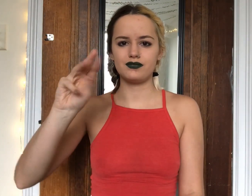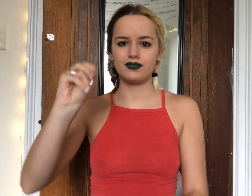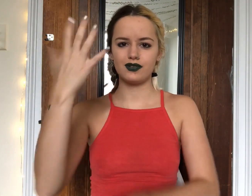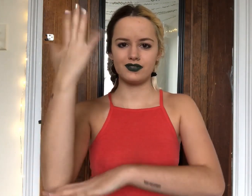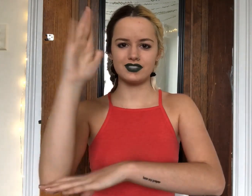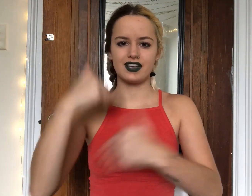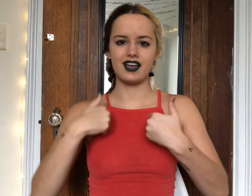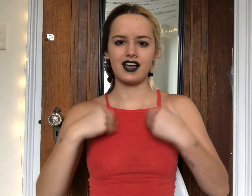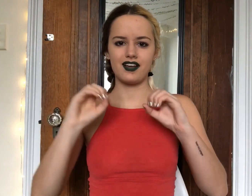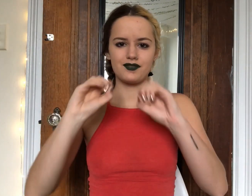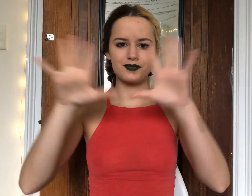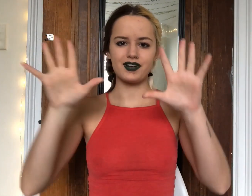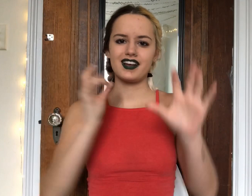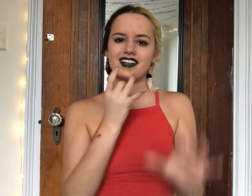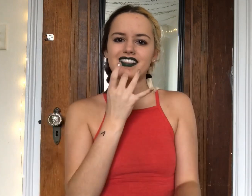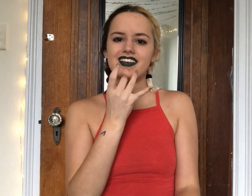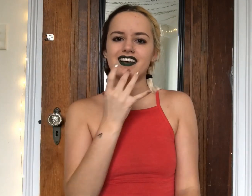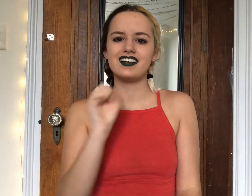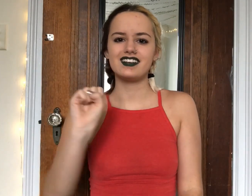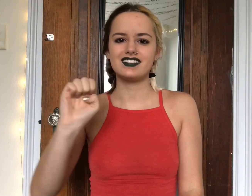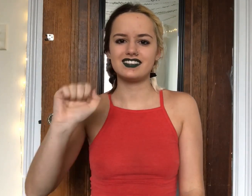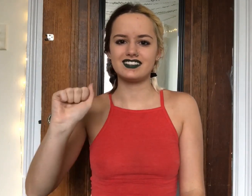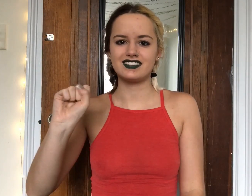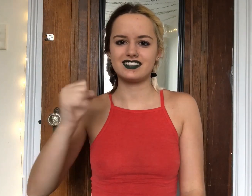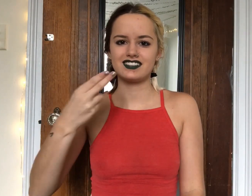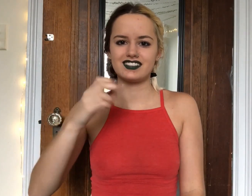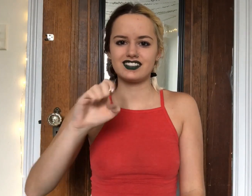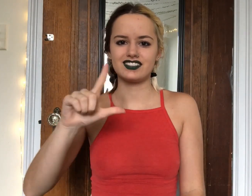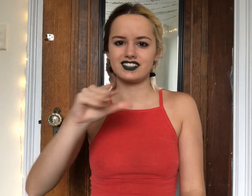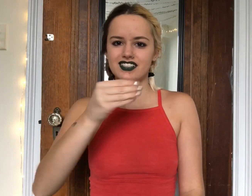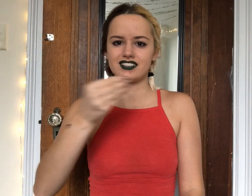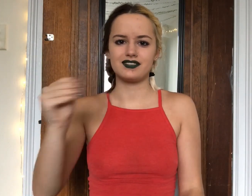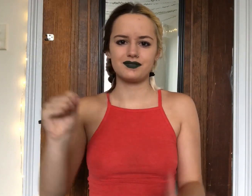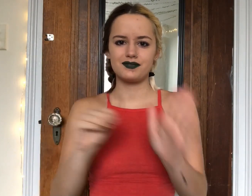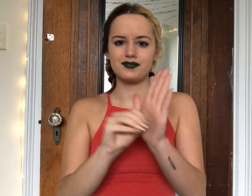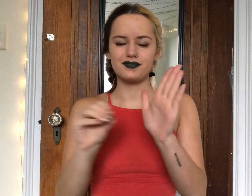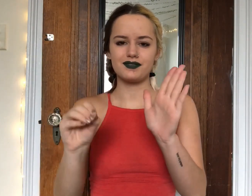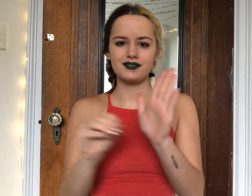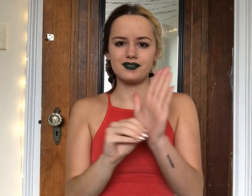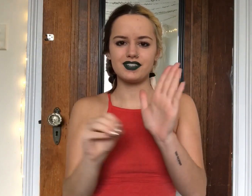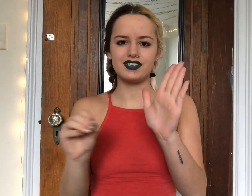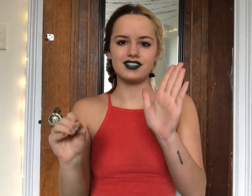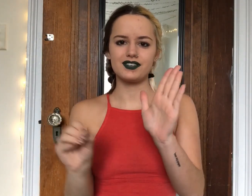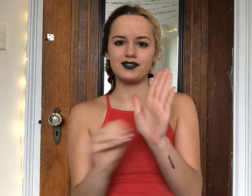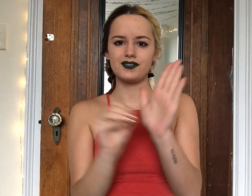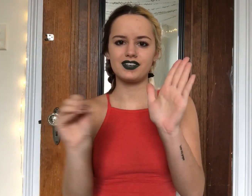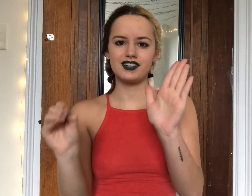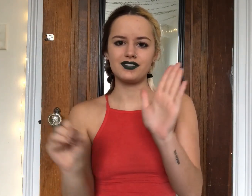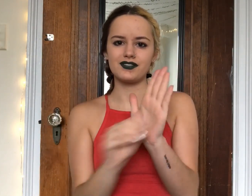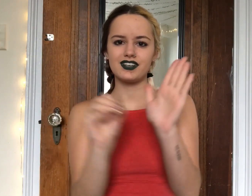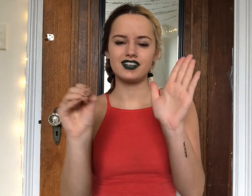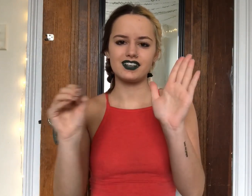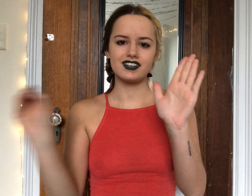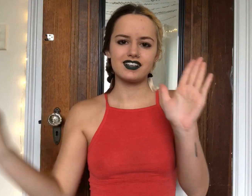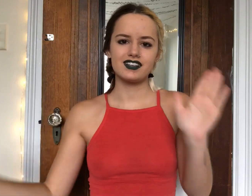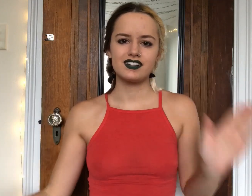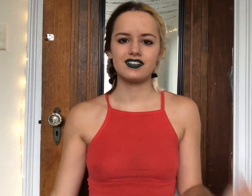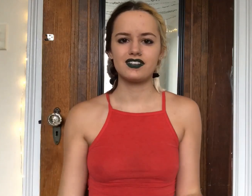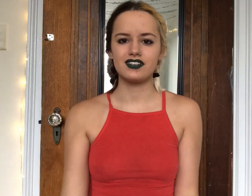Lights And I Love The Palm Tree Seashells And Silver Bows Ring, Ring, Ring We Won't Need